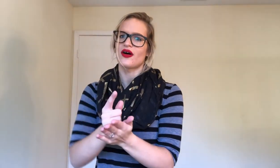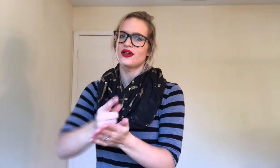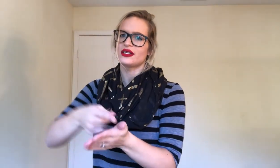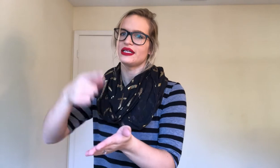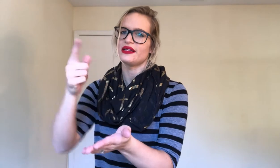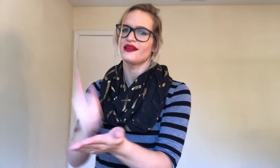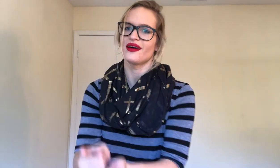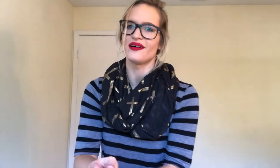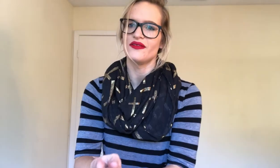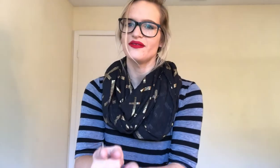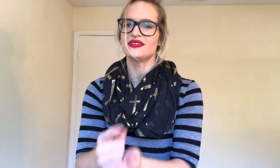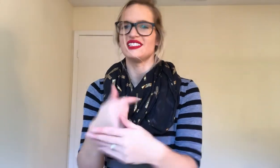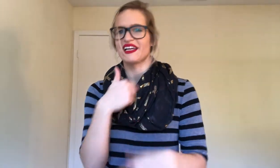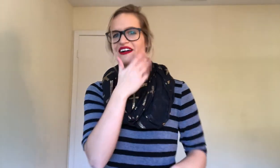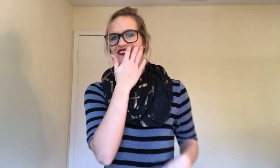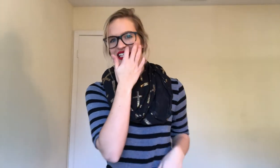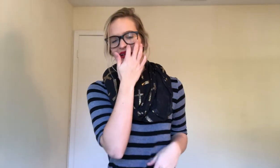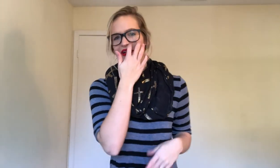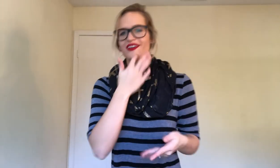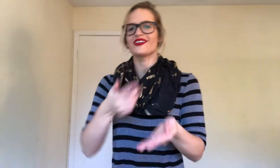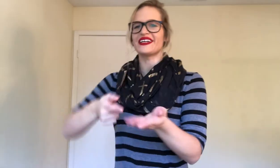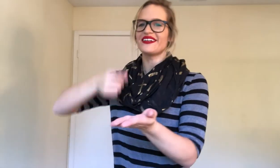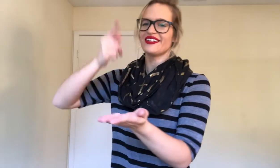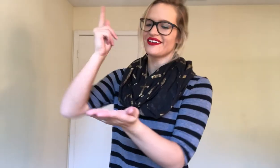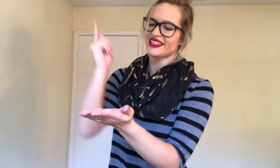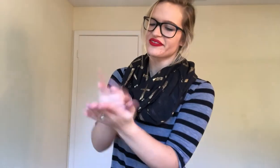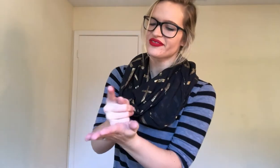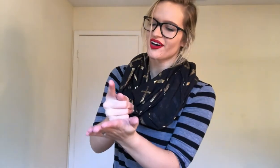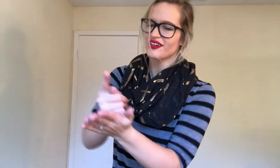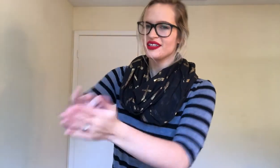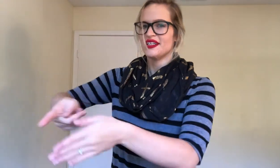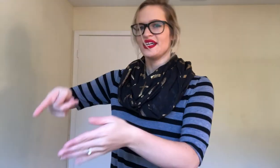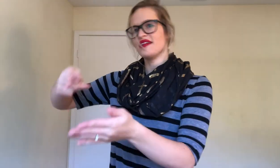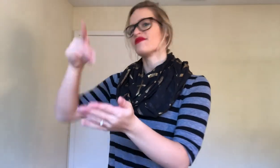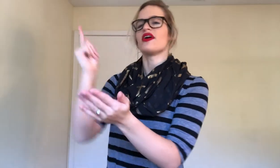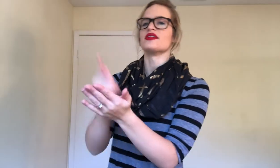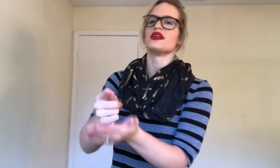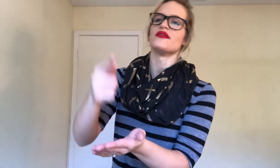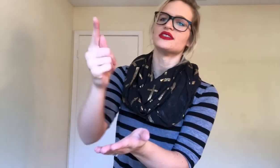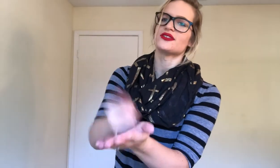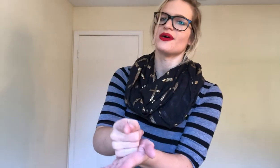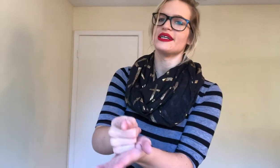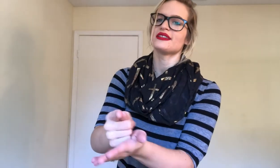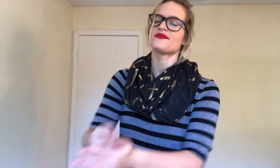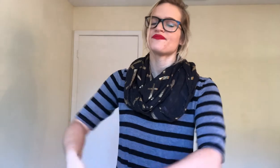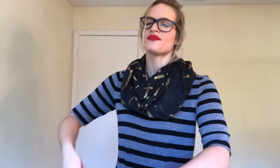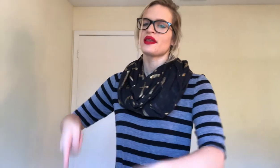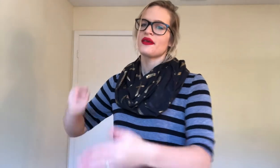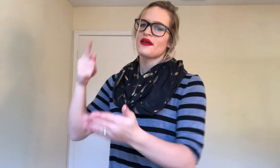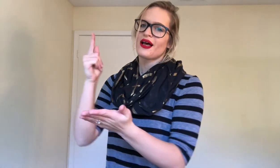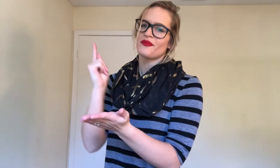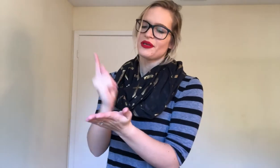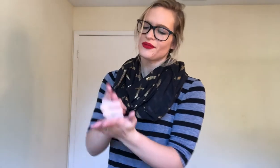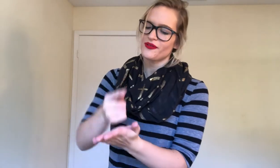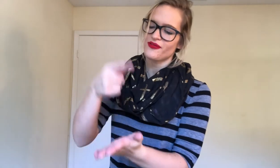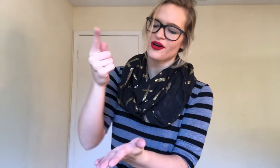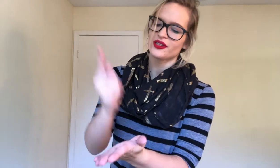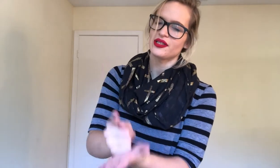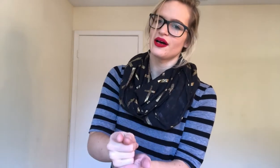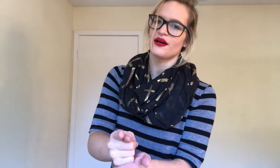in love. Like I was talking about earlier. know, I did fall. And, fall in love is twice. How people fall in love